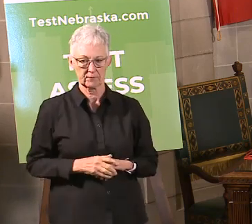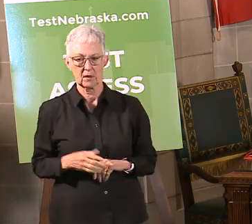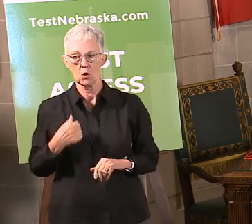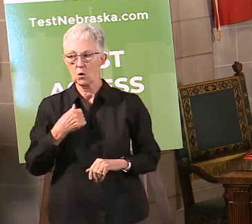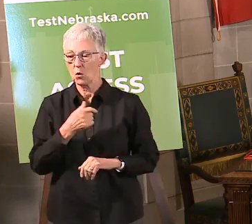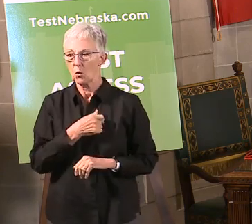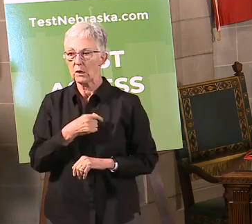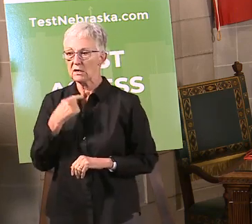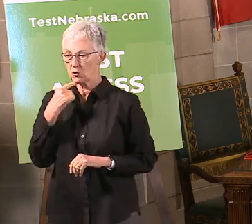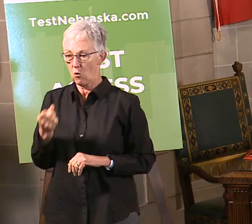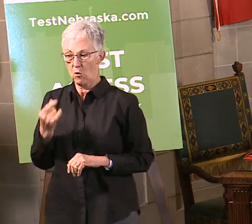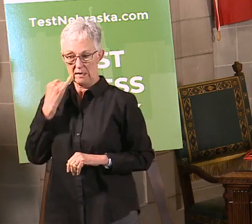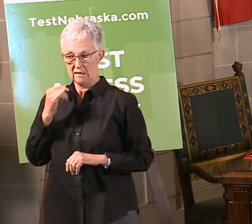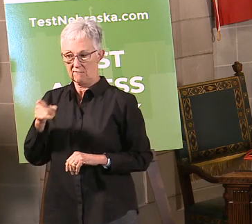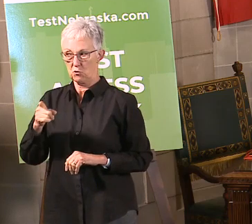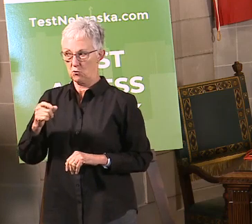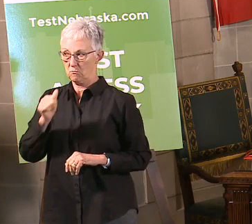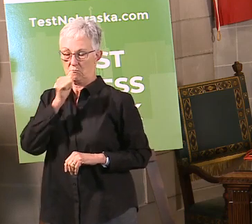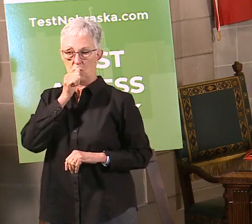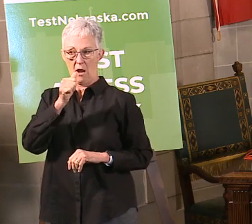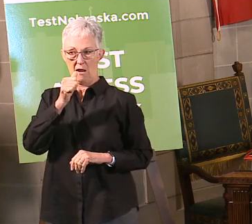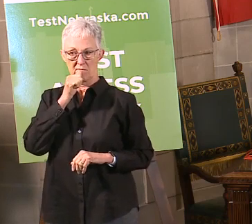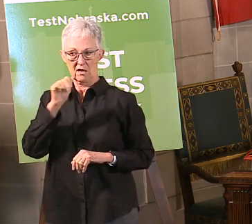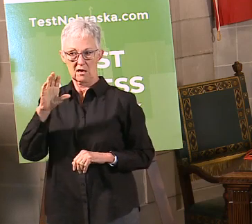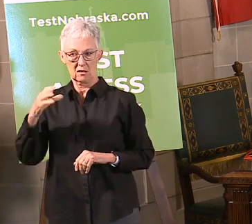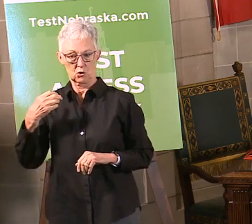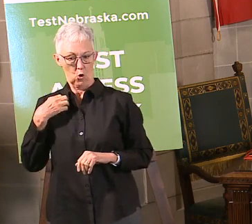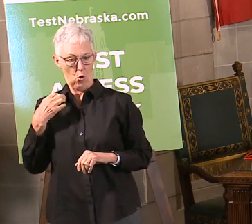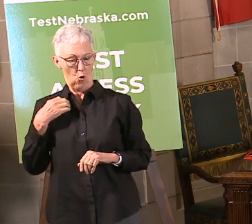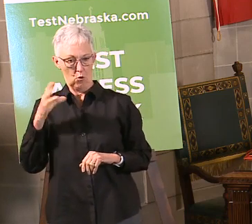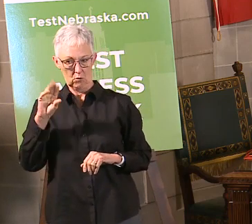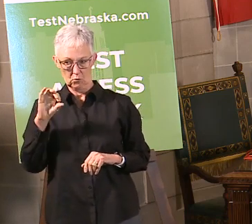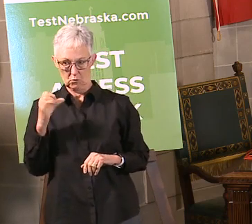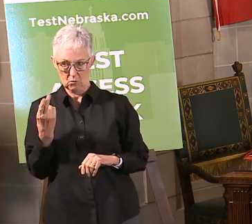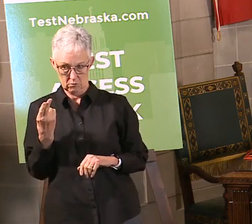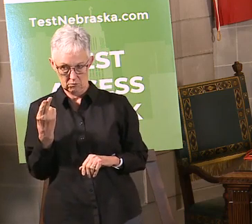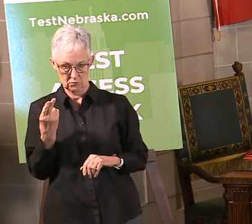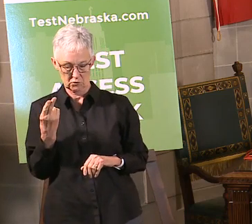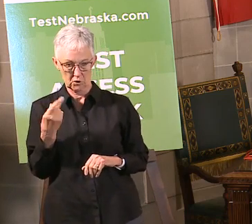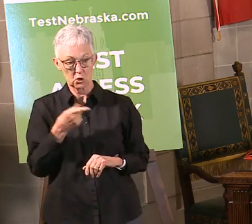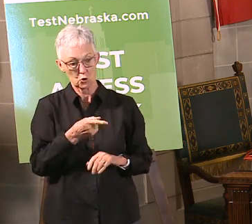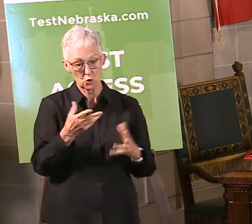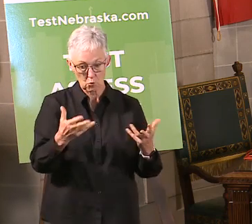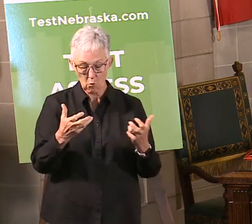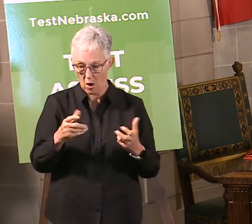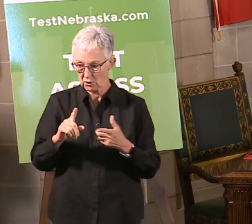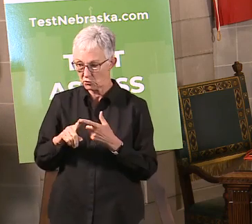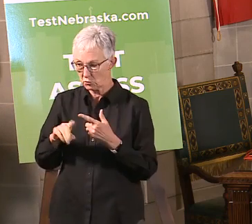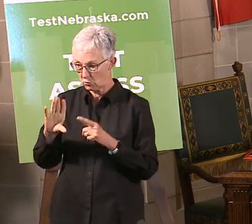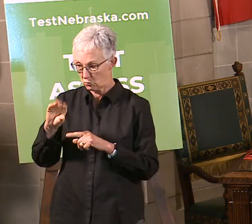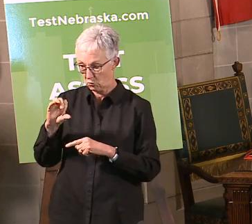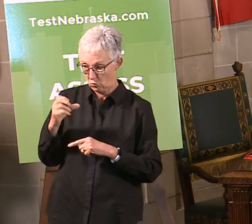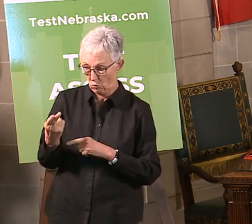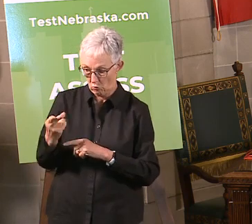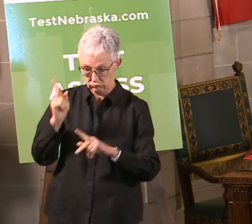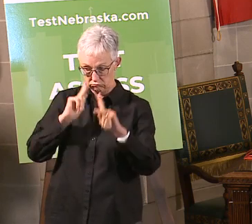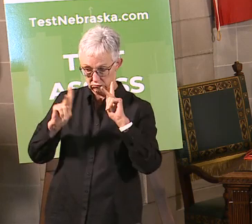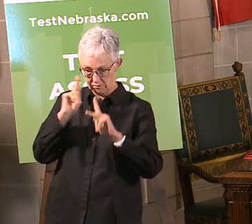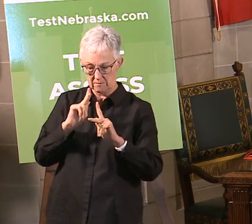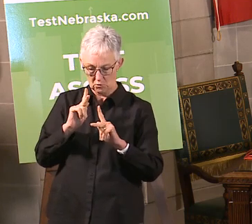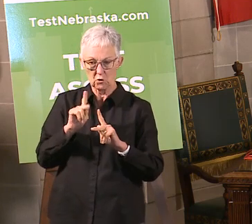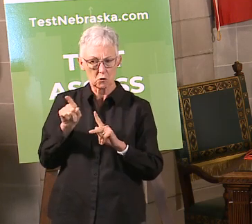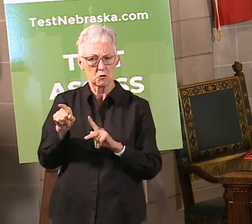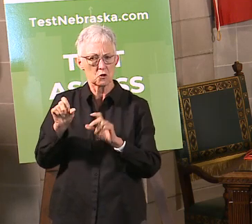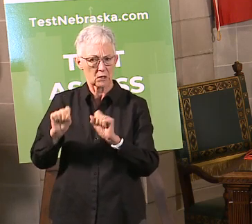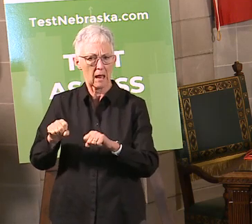memberships or something like that, and you want to coach people specifically, you can. Some people have taken that, oh, I can put together my team